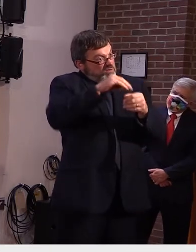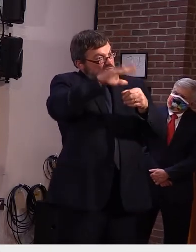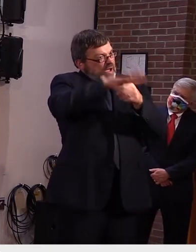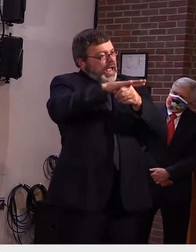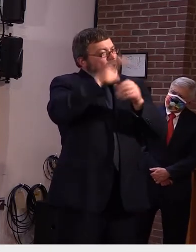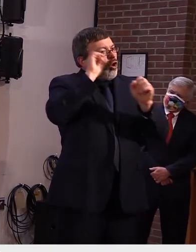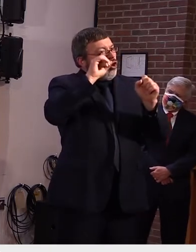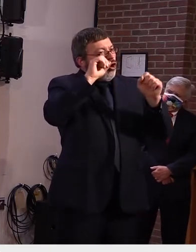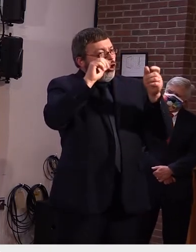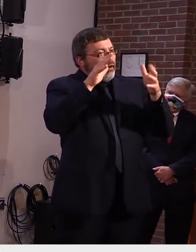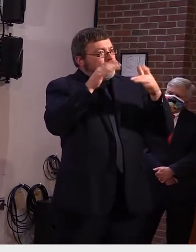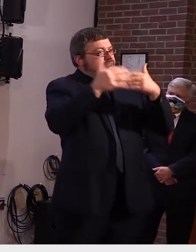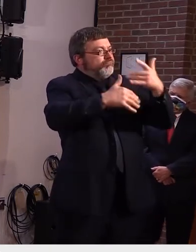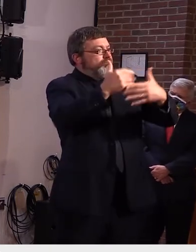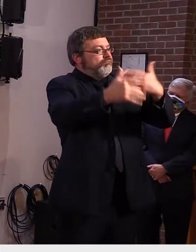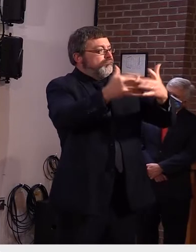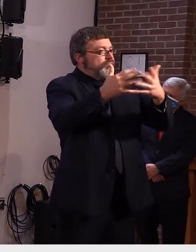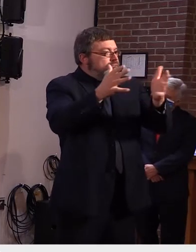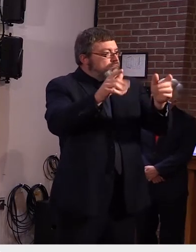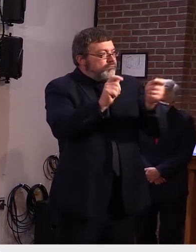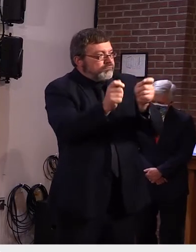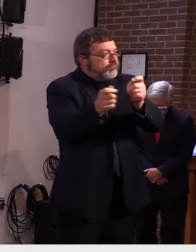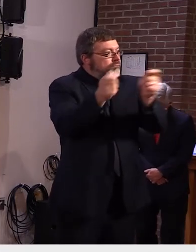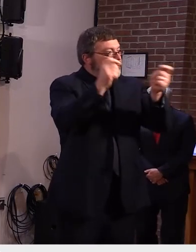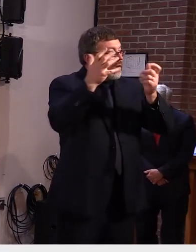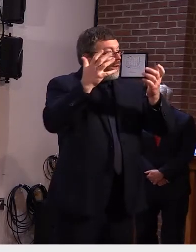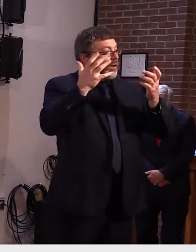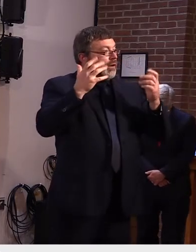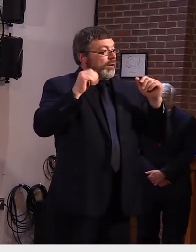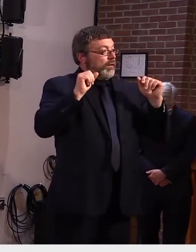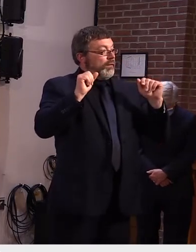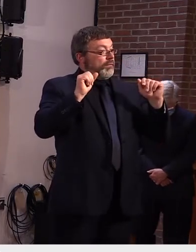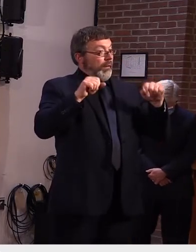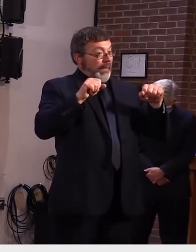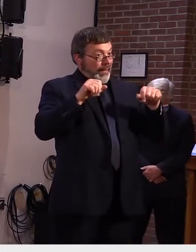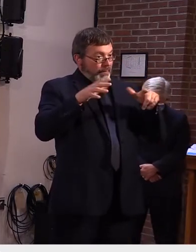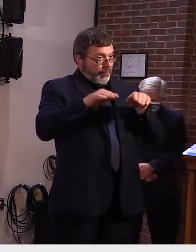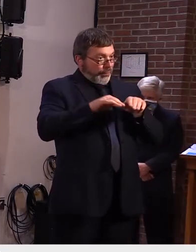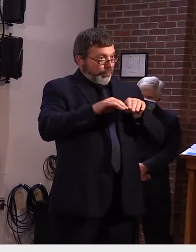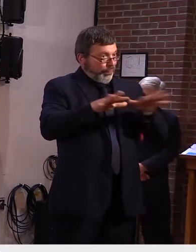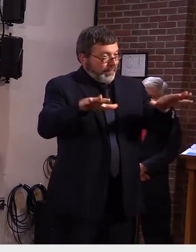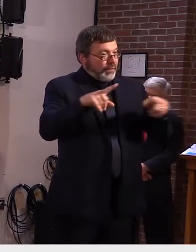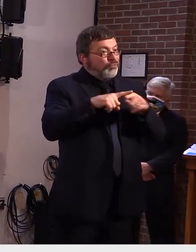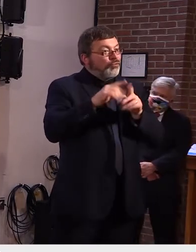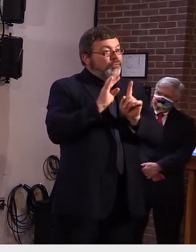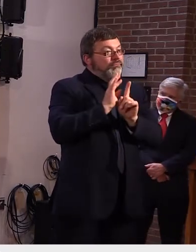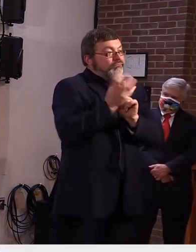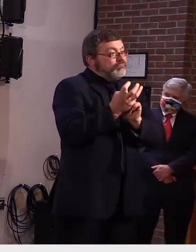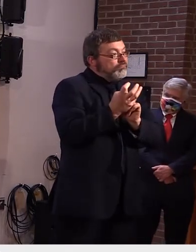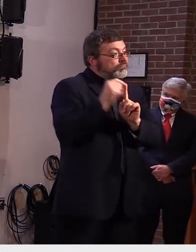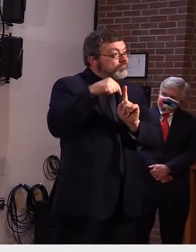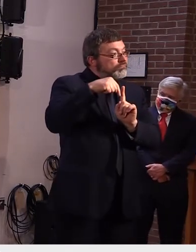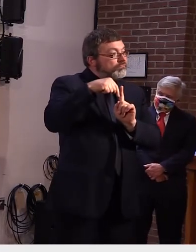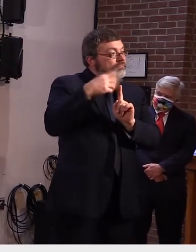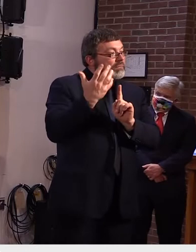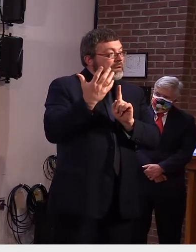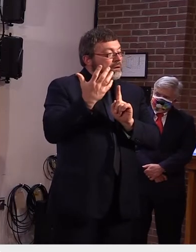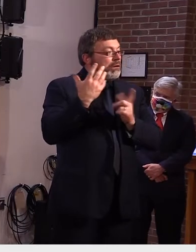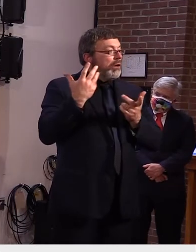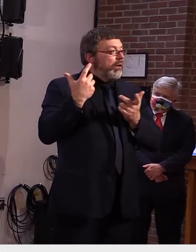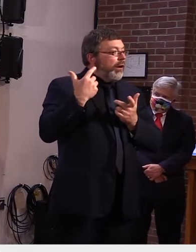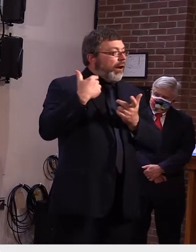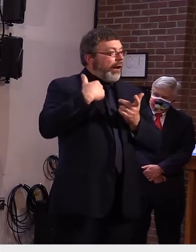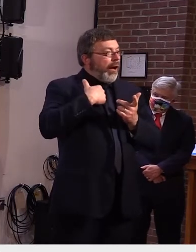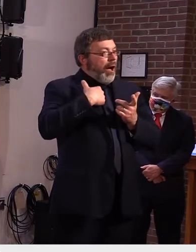close contacts of the cases that we've already identified um i don't anticipate that we'll see broader spread in the